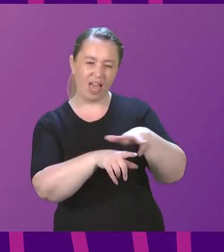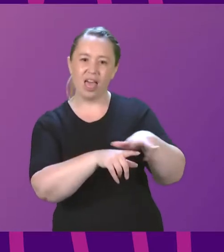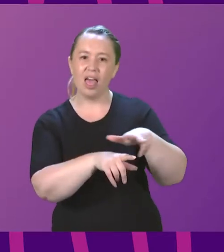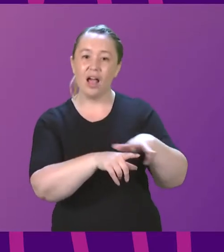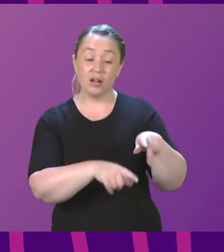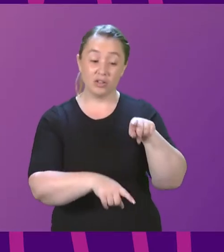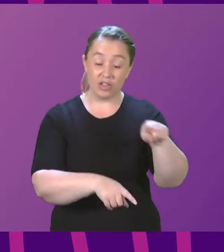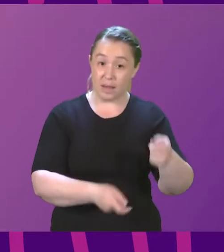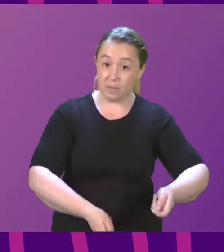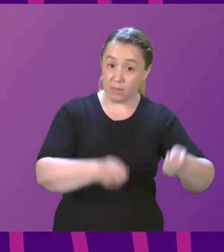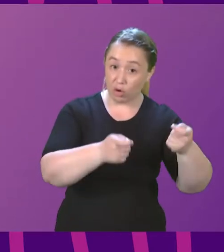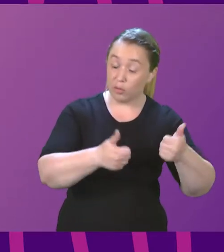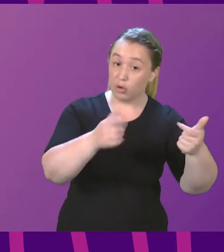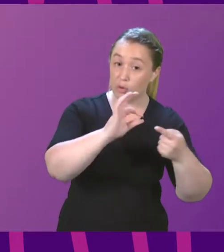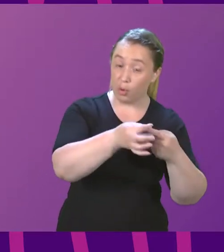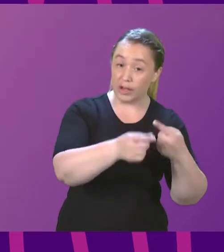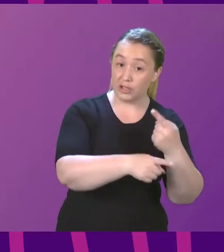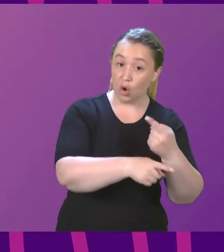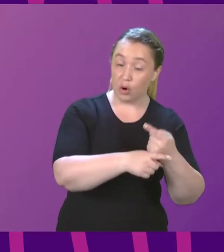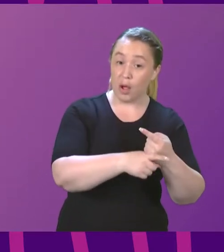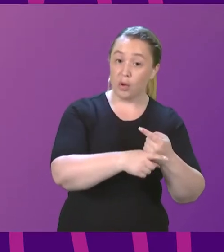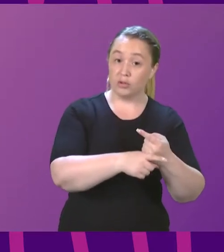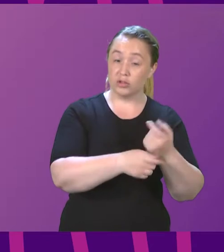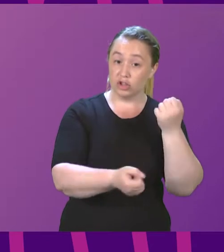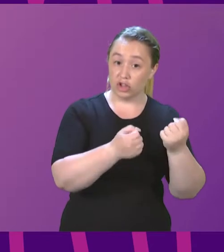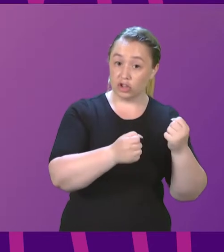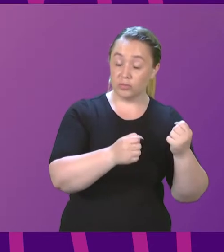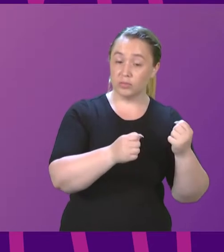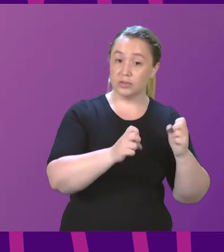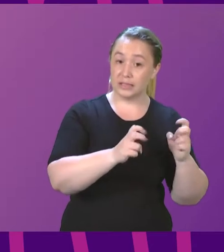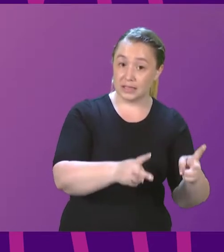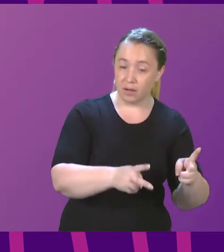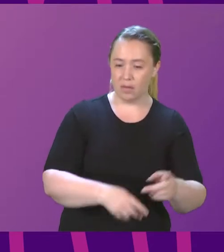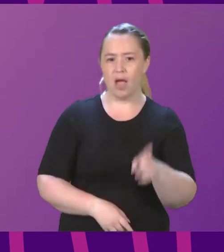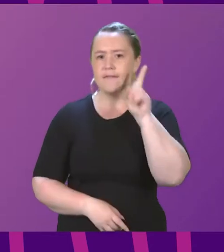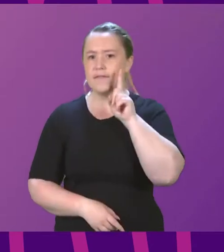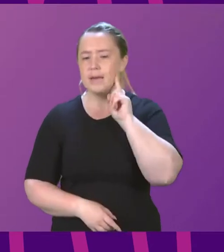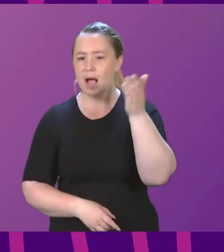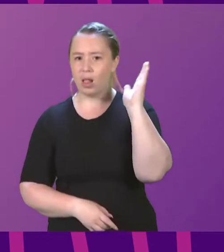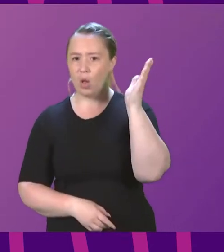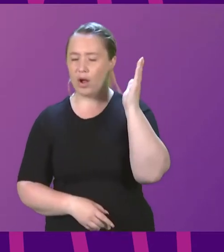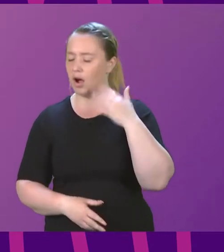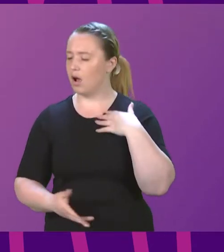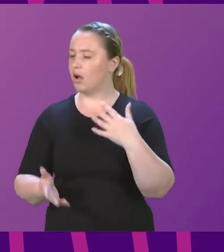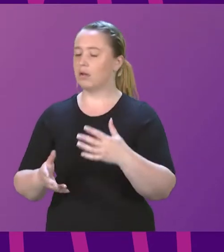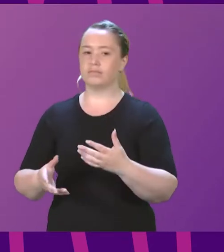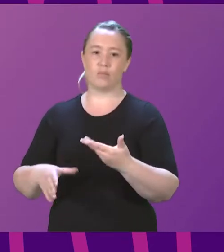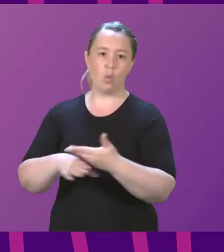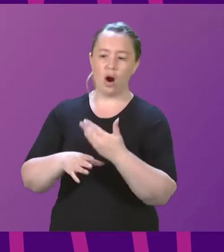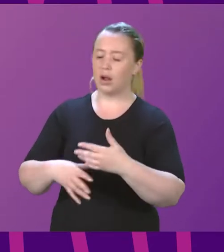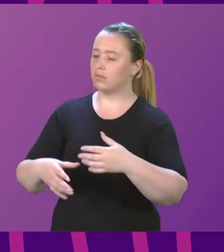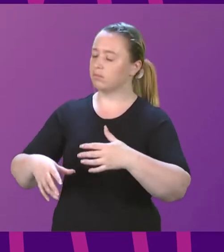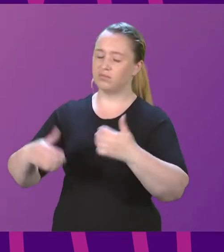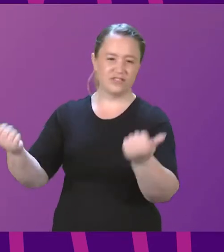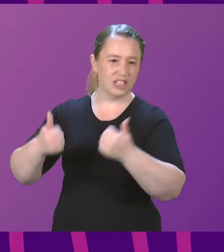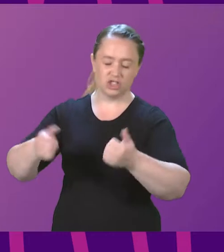He aimed his comments at a female lawyer who's actually quitting the profession due to the mental health impact that the workload is having on her.